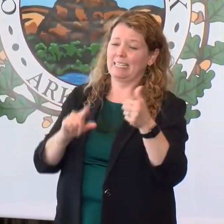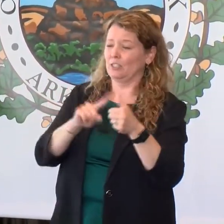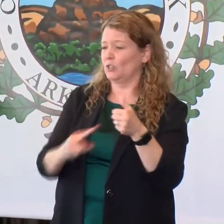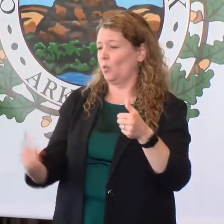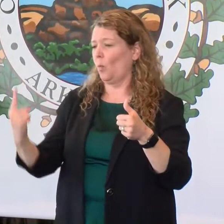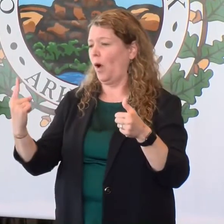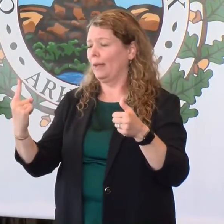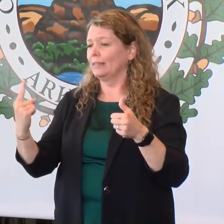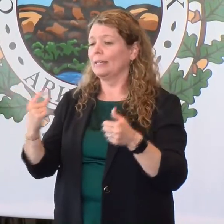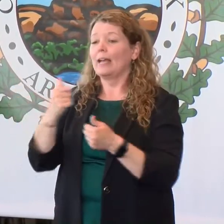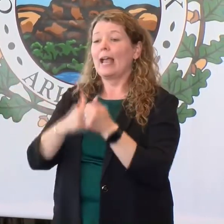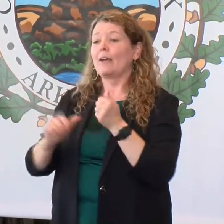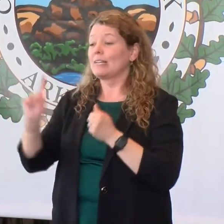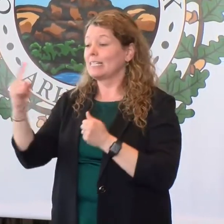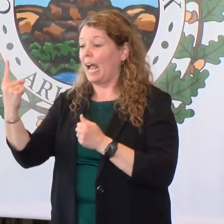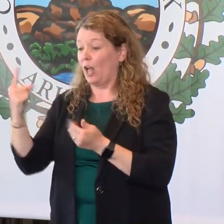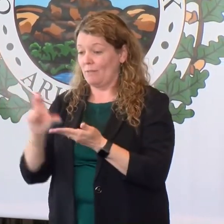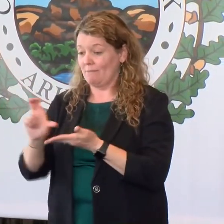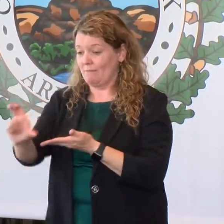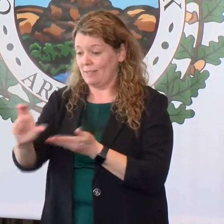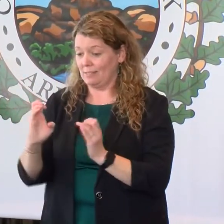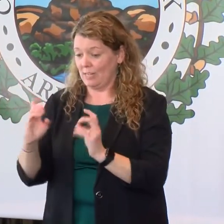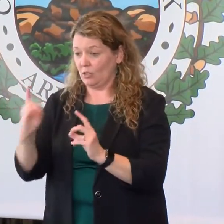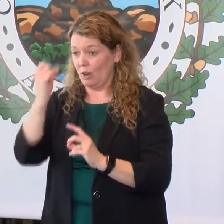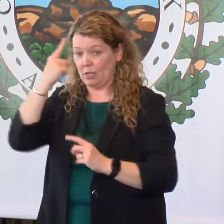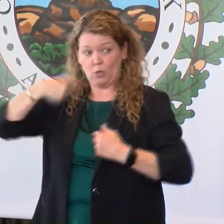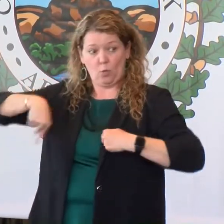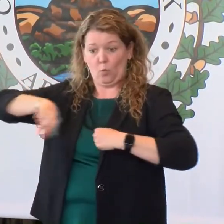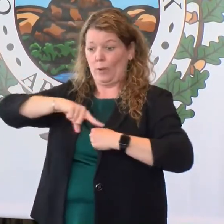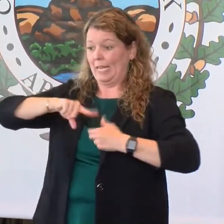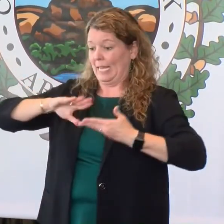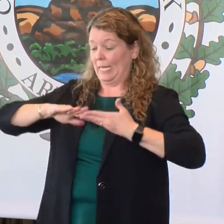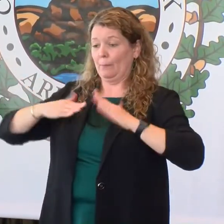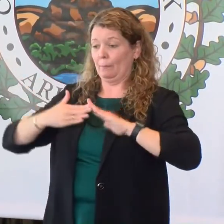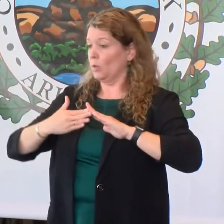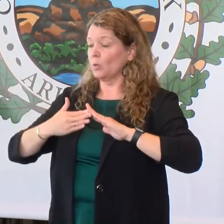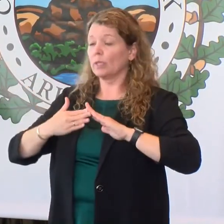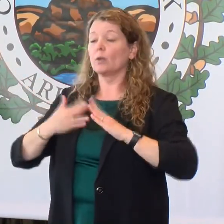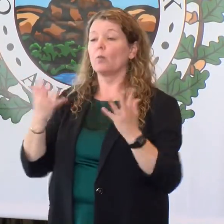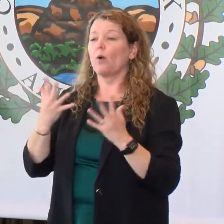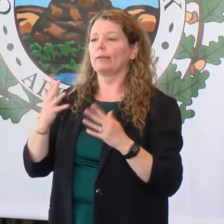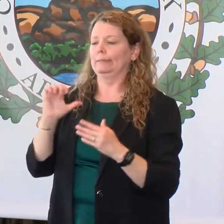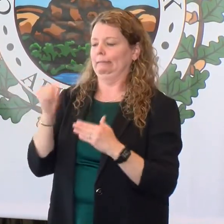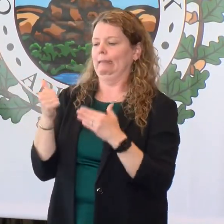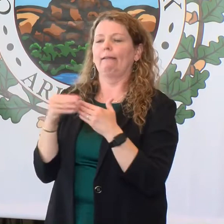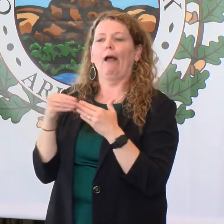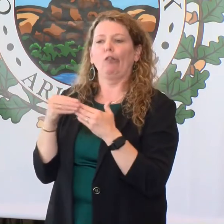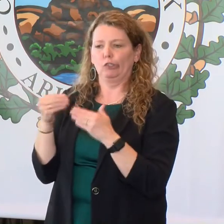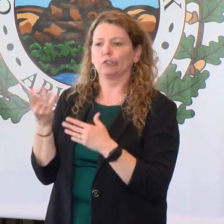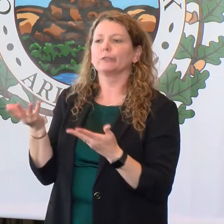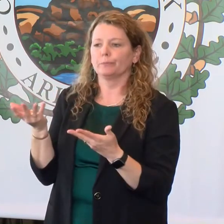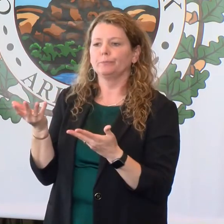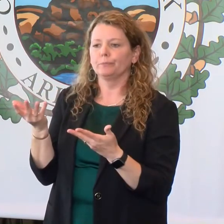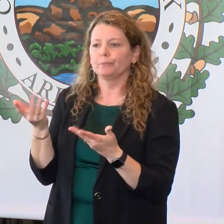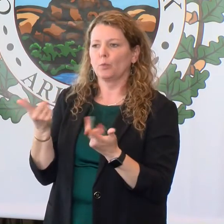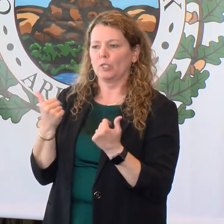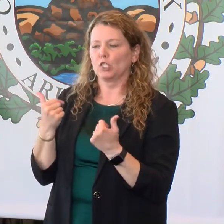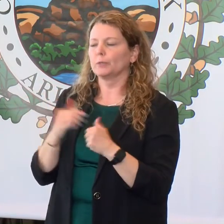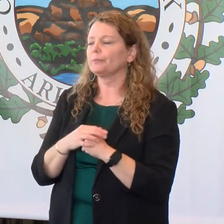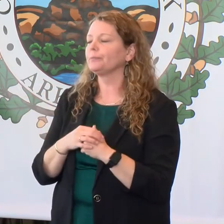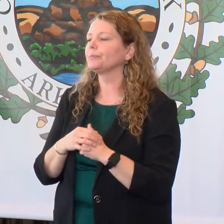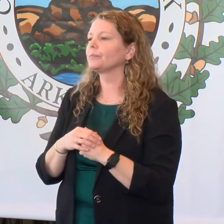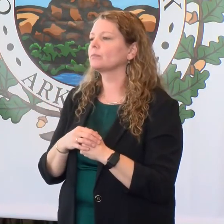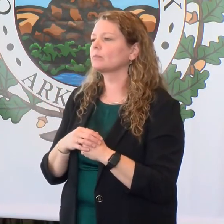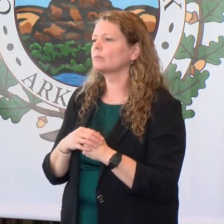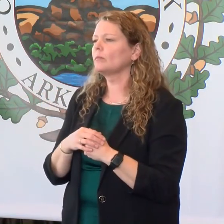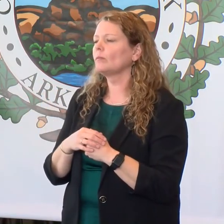dollar invested in public education, we as a society, we as a community, we have ten dollars in return. And